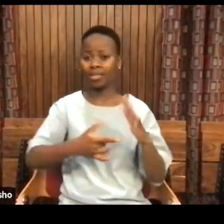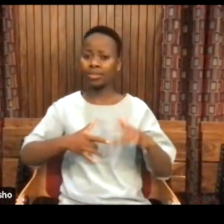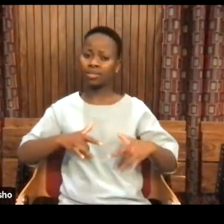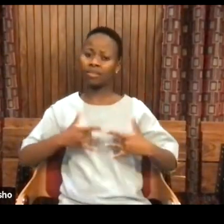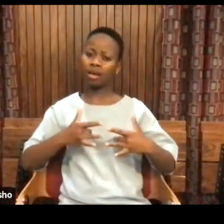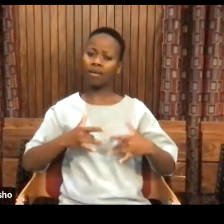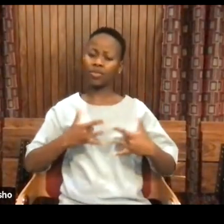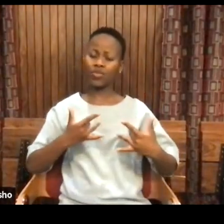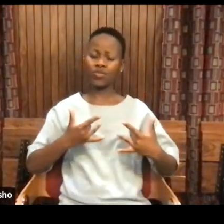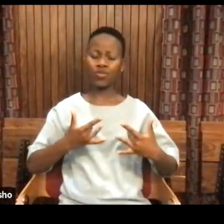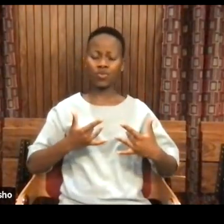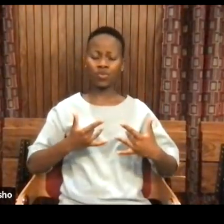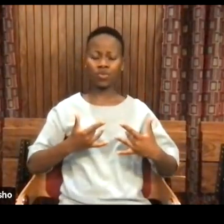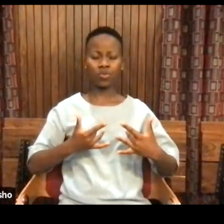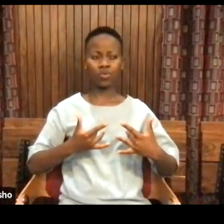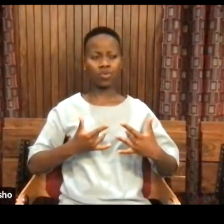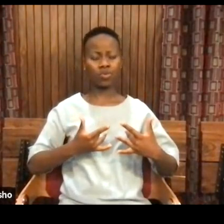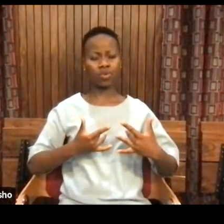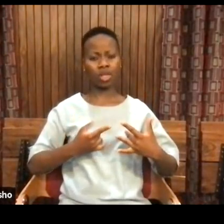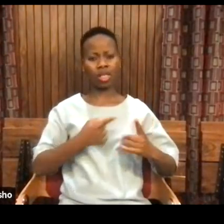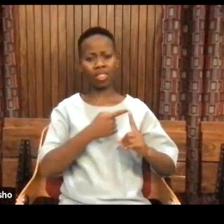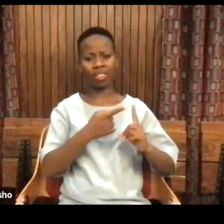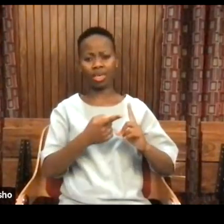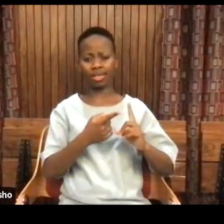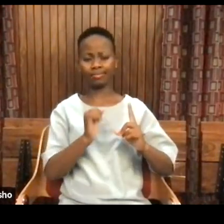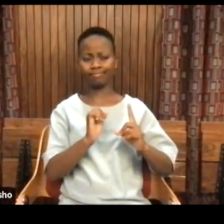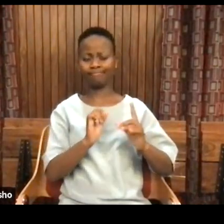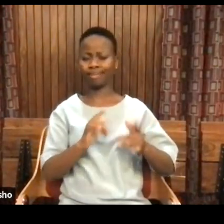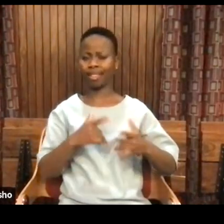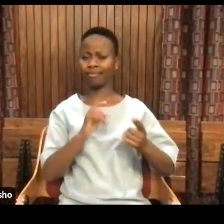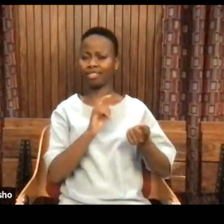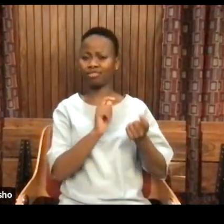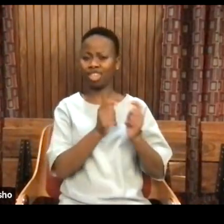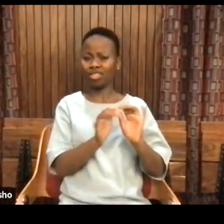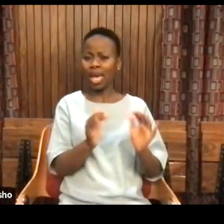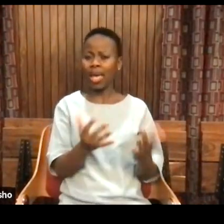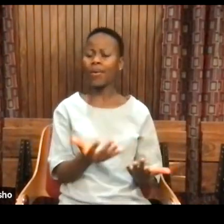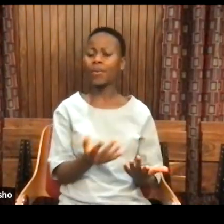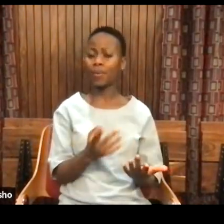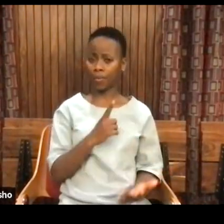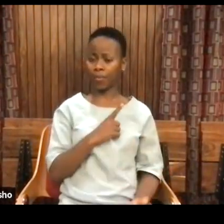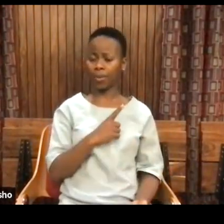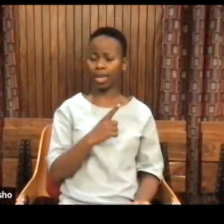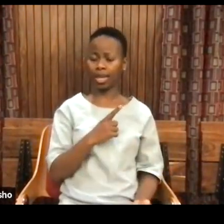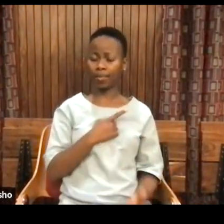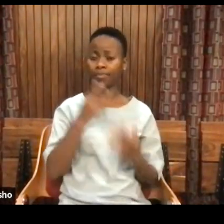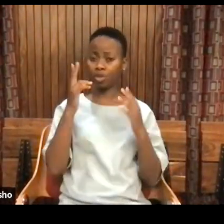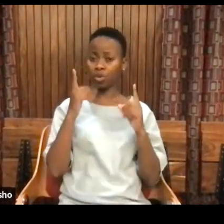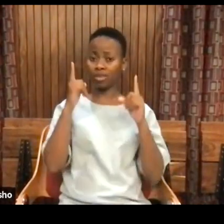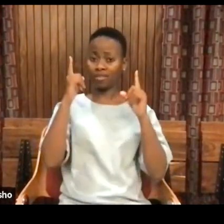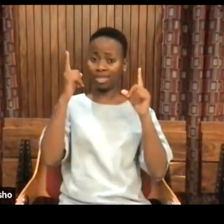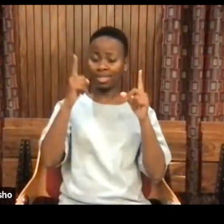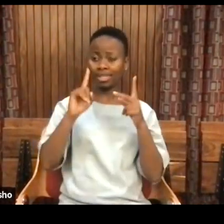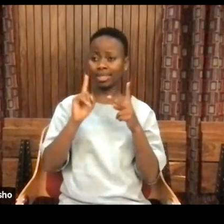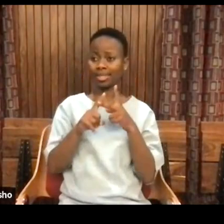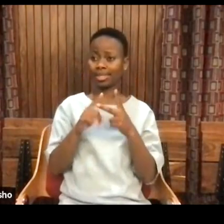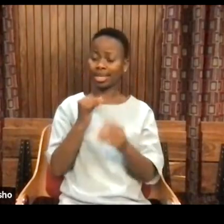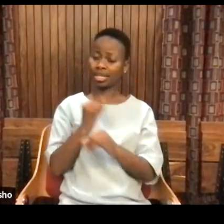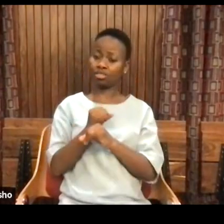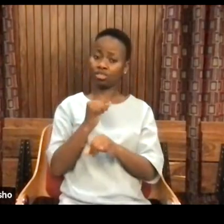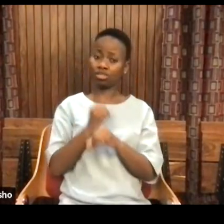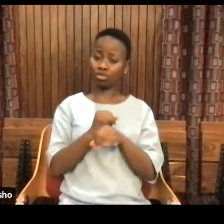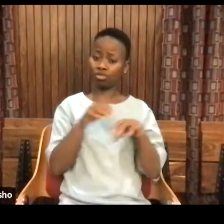change the conditions when the universities, the institutions, and then